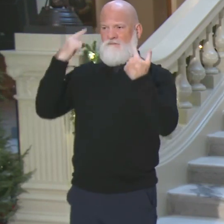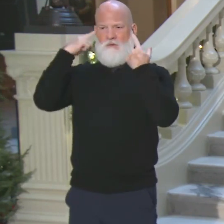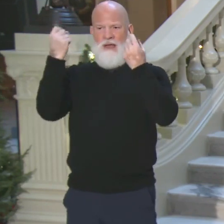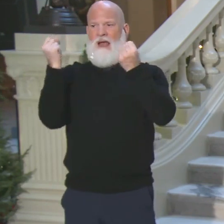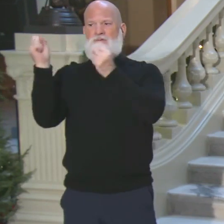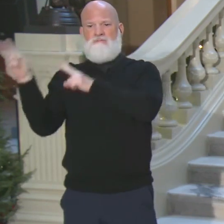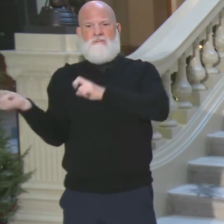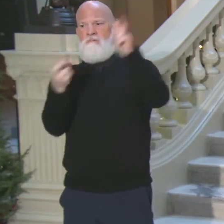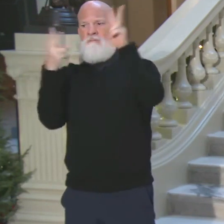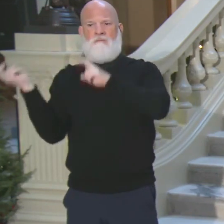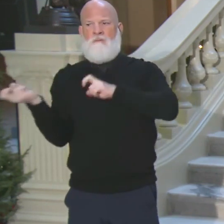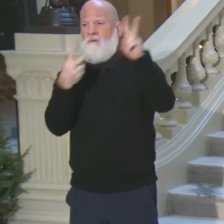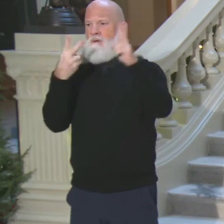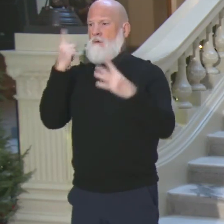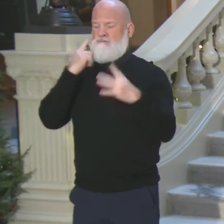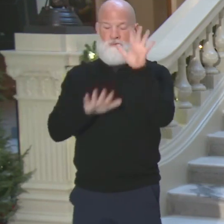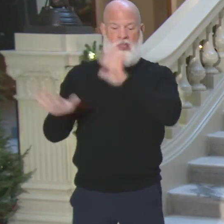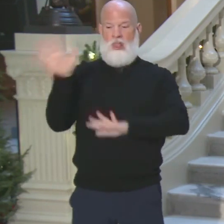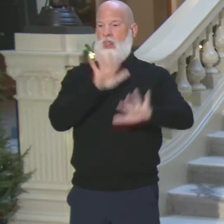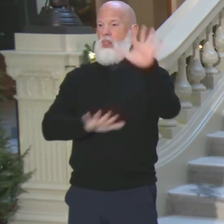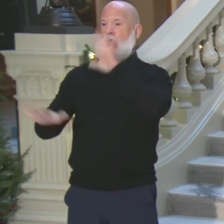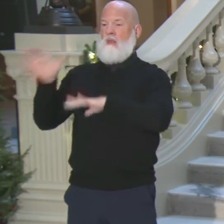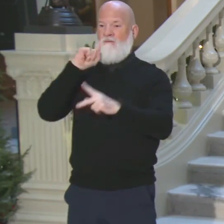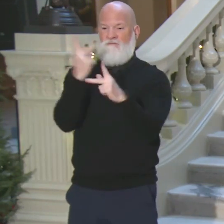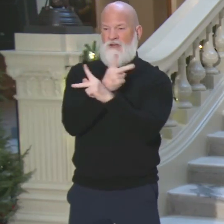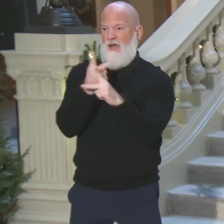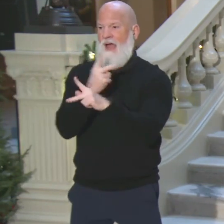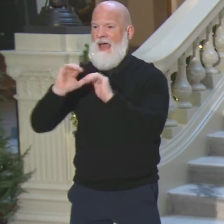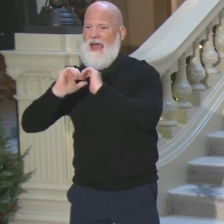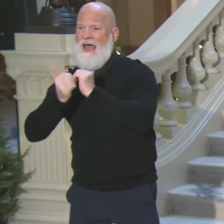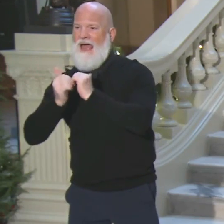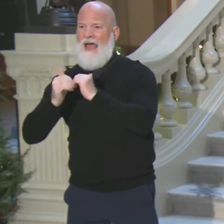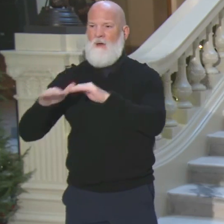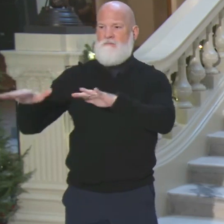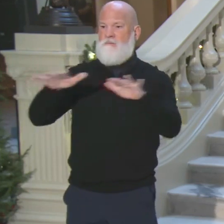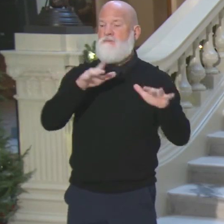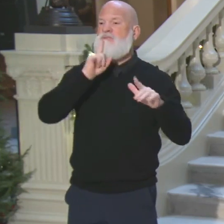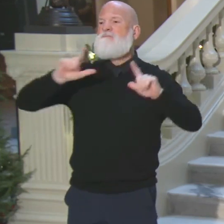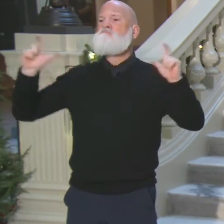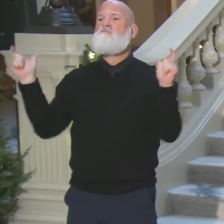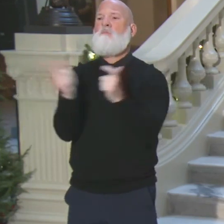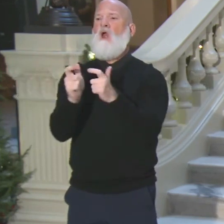into manageable bites of the most important parts of the day that should be hopefully online today or tomorrow.